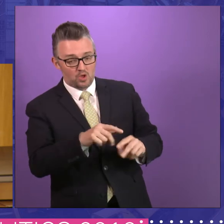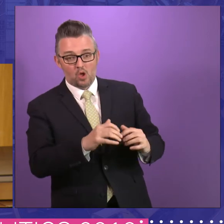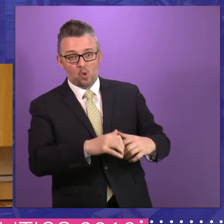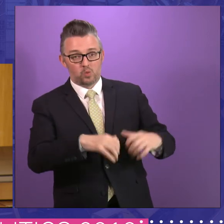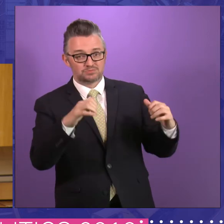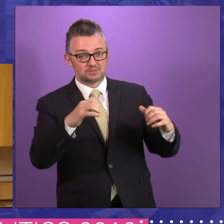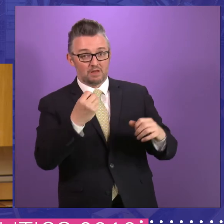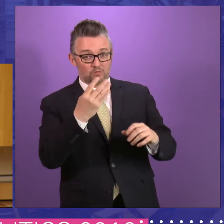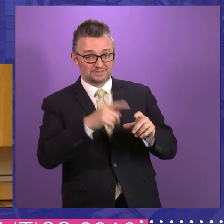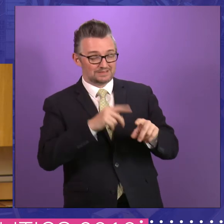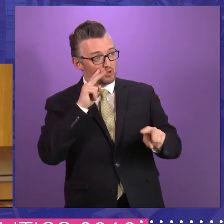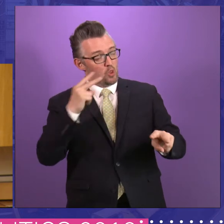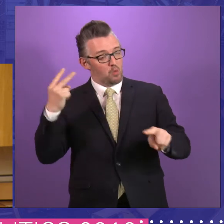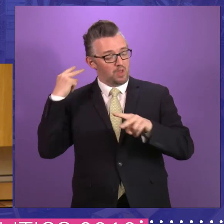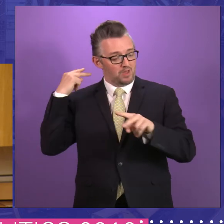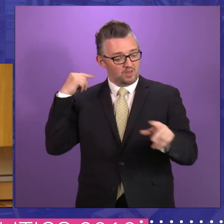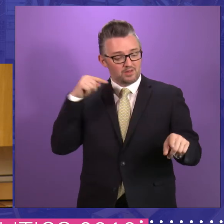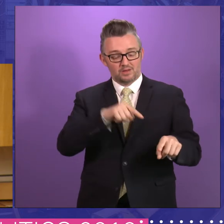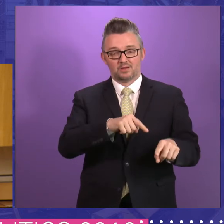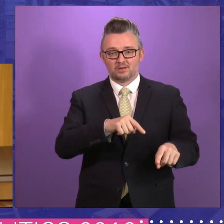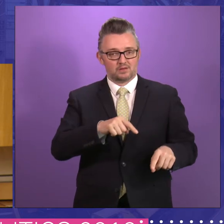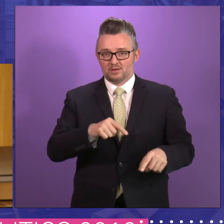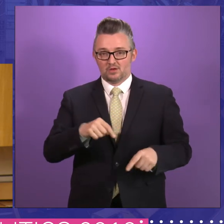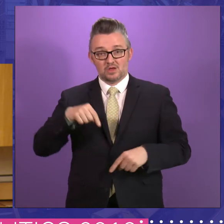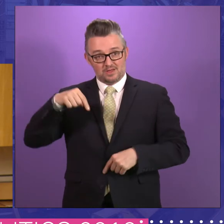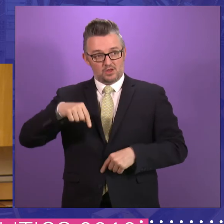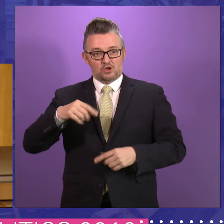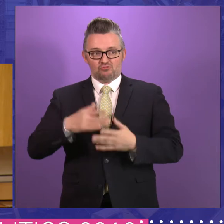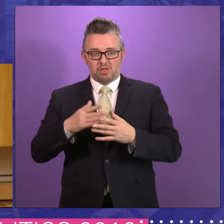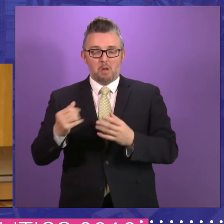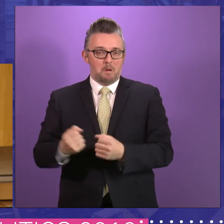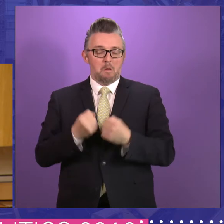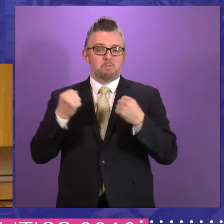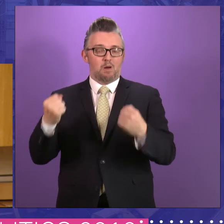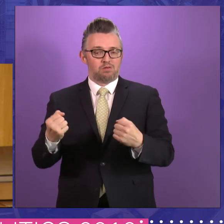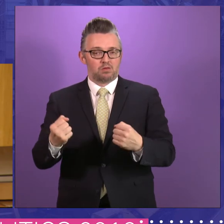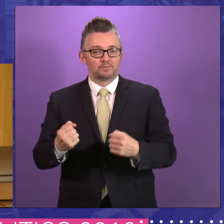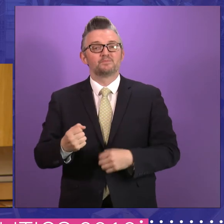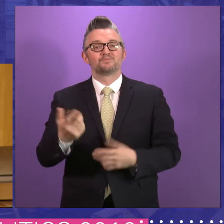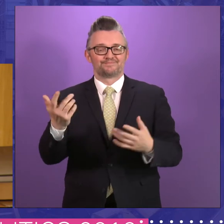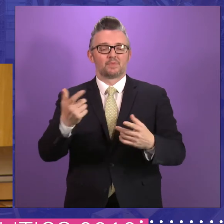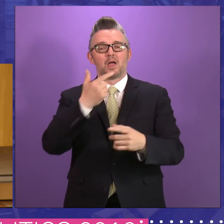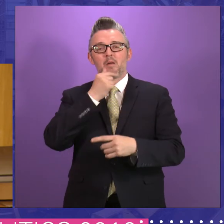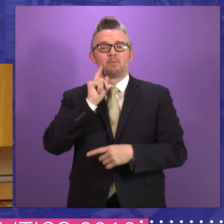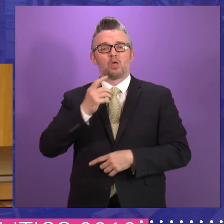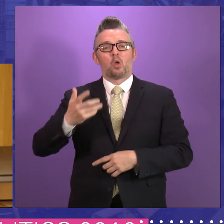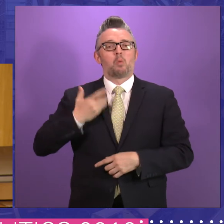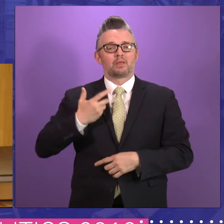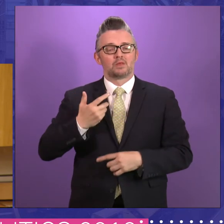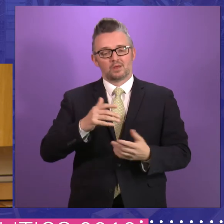14 years I was there, know, this is really powerful stuff. And people complain about the amount of legislation.